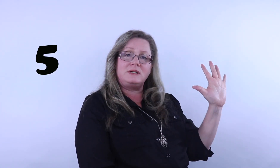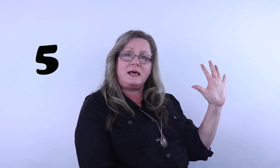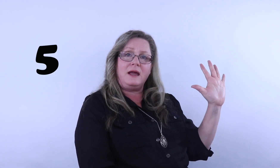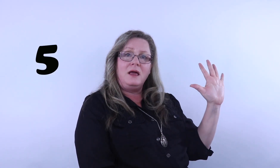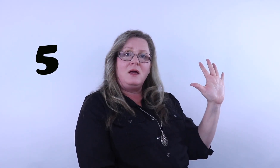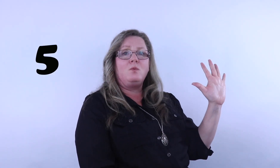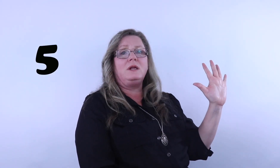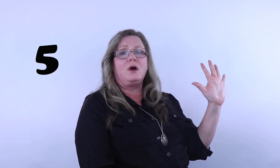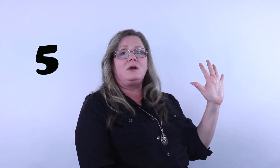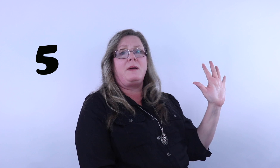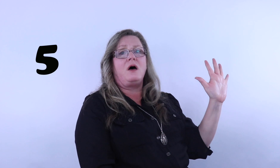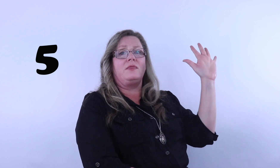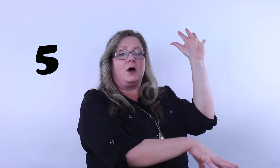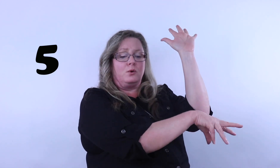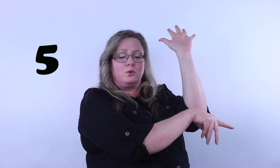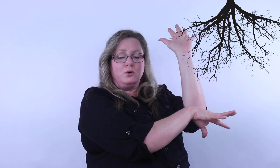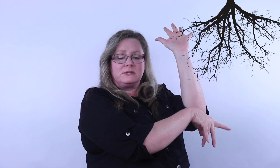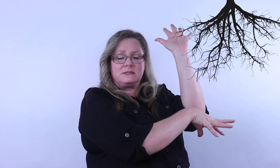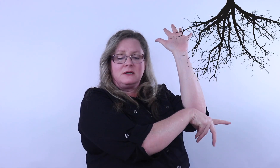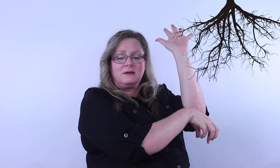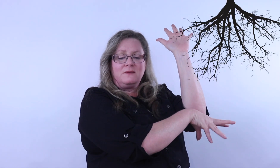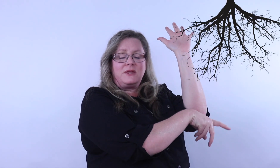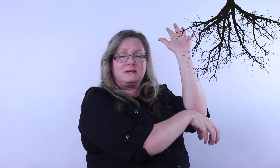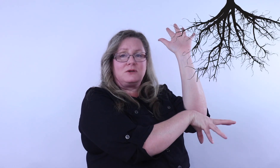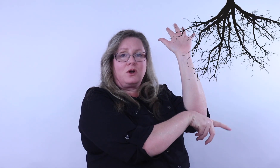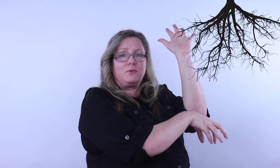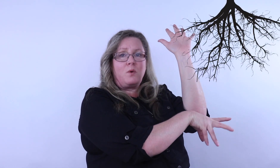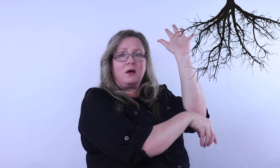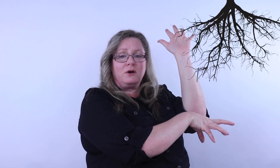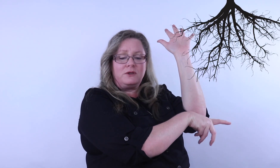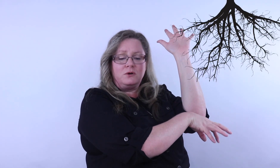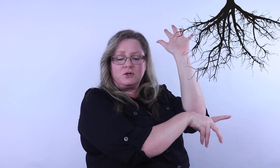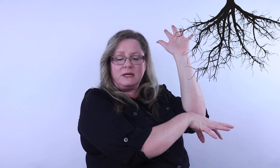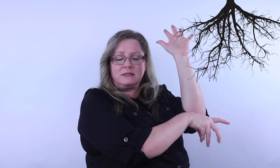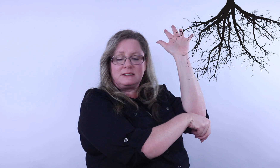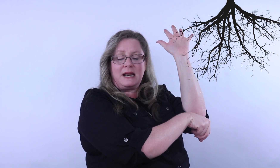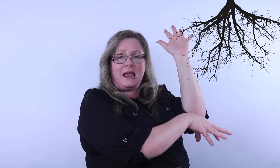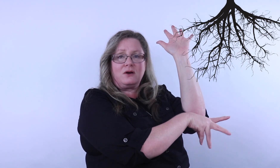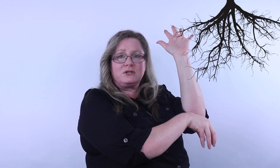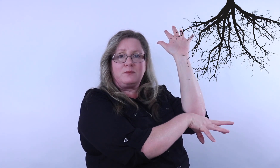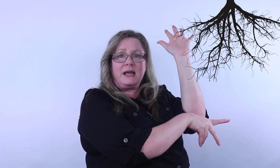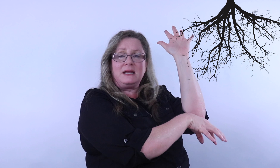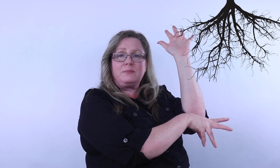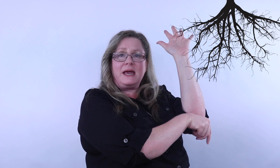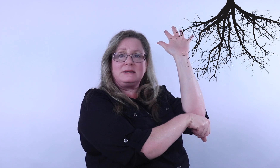today. We learned about the roots that soak up the water and the nutrients and anchors the plant in place.